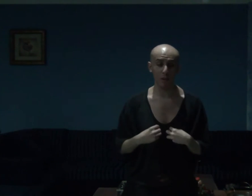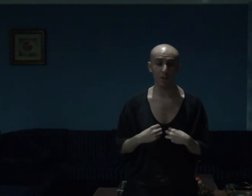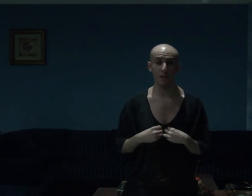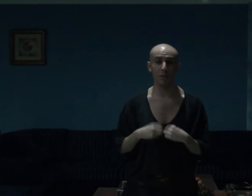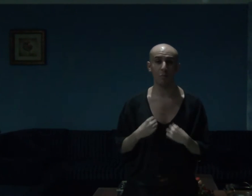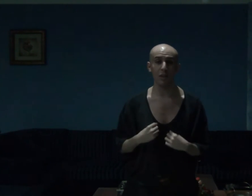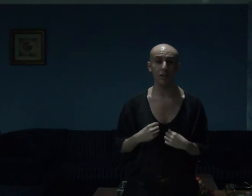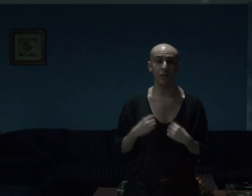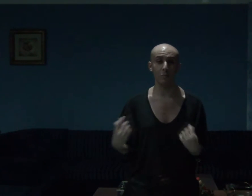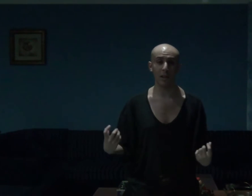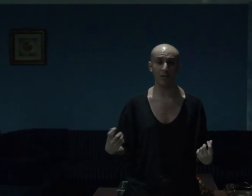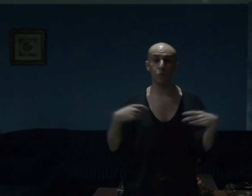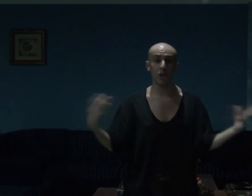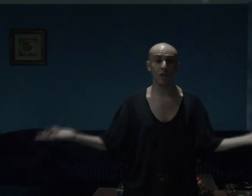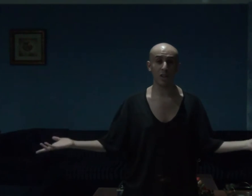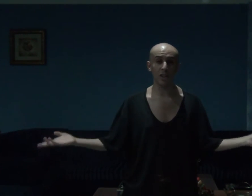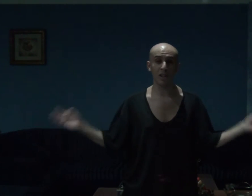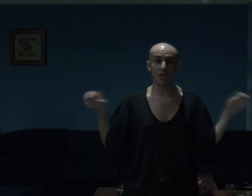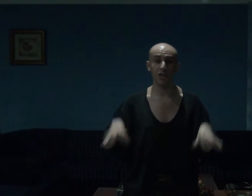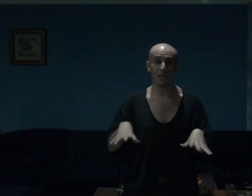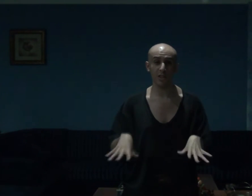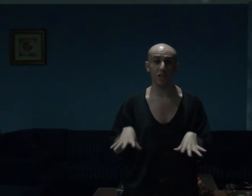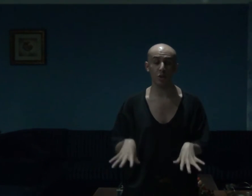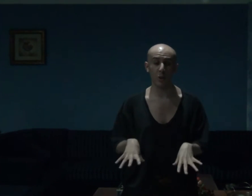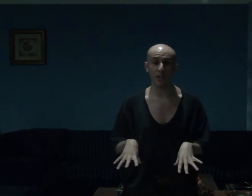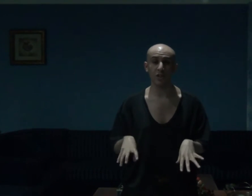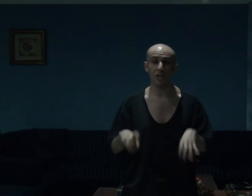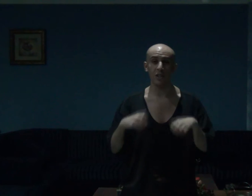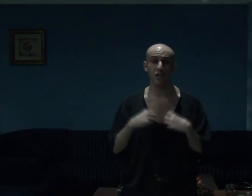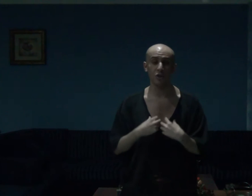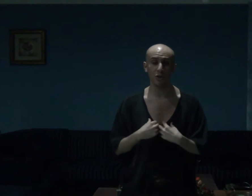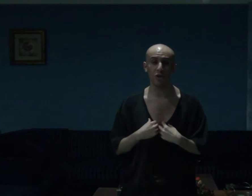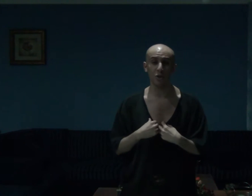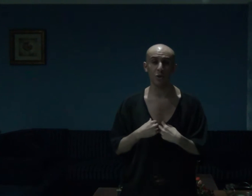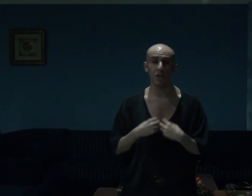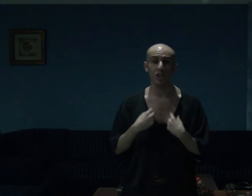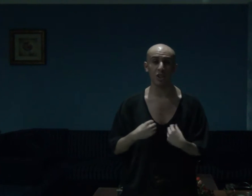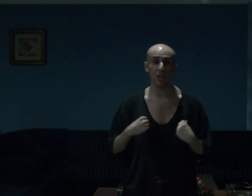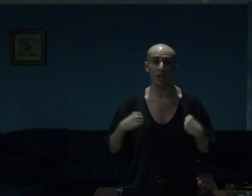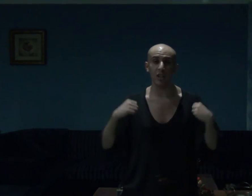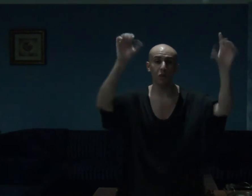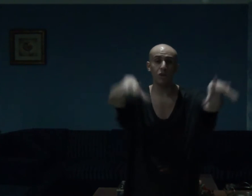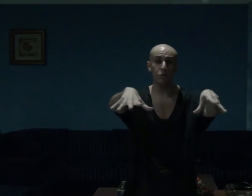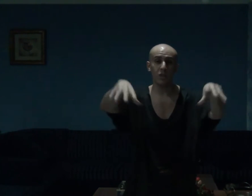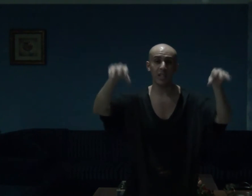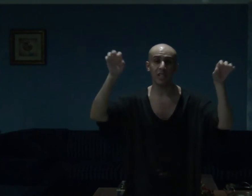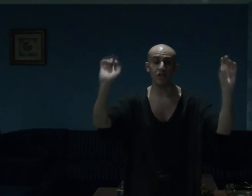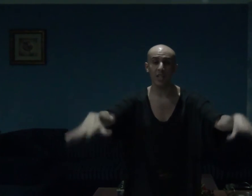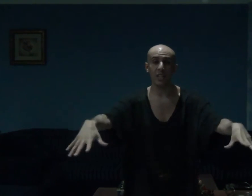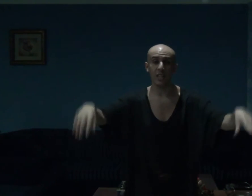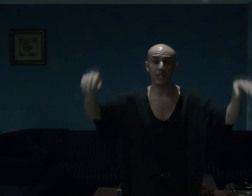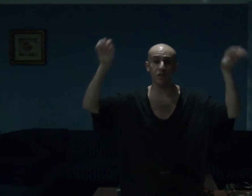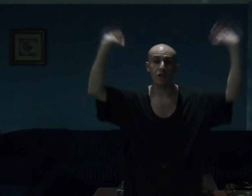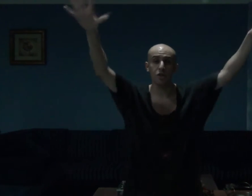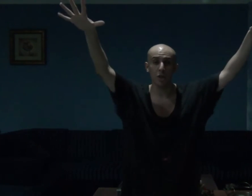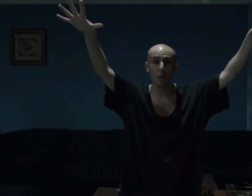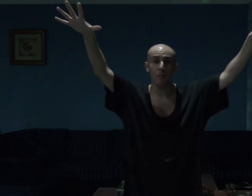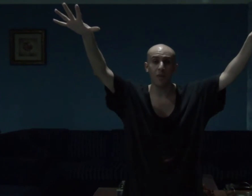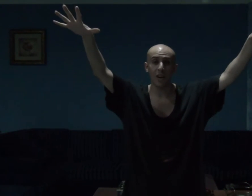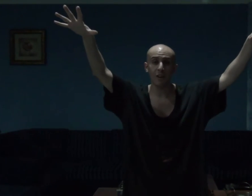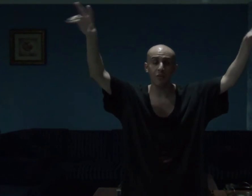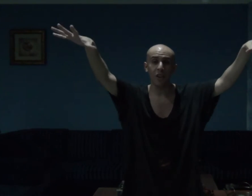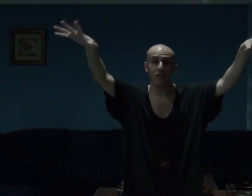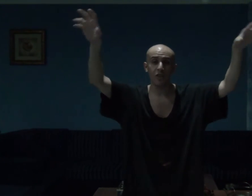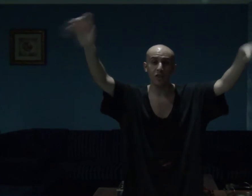in my personal opinion, but regardless, this list right here is yours truly, sharing with you guys and gals his